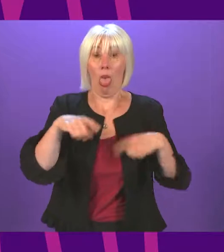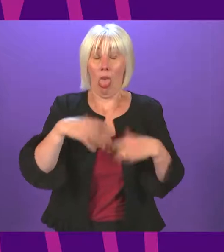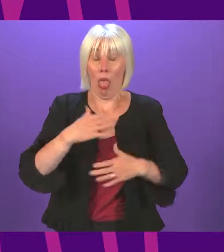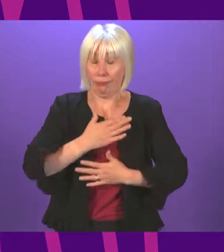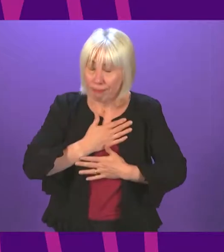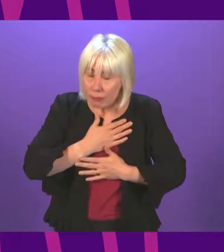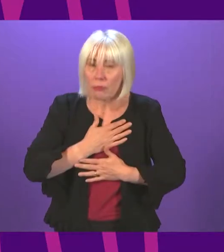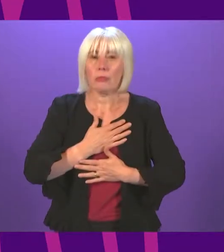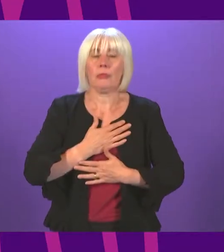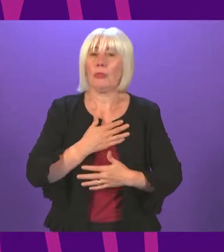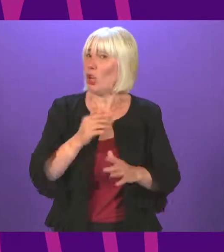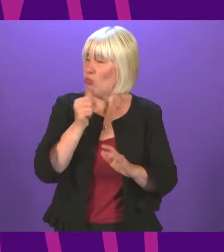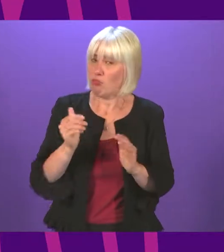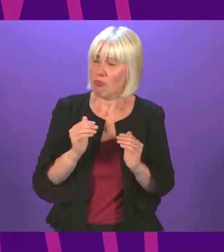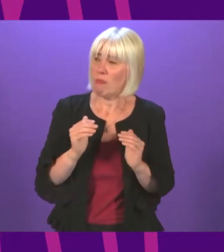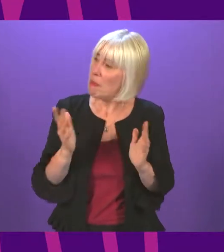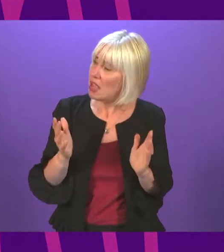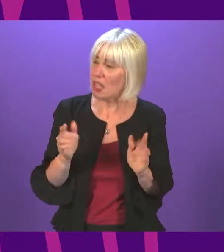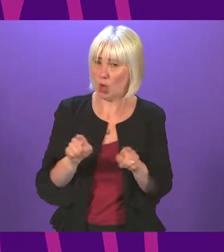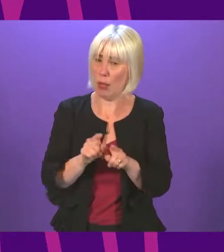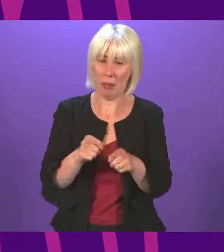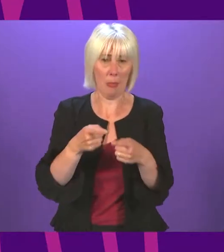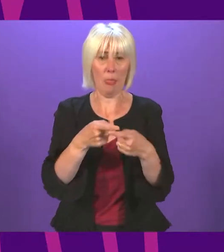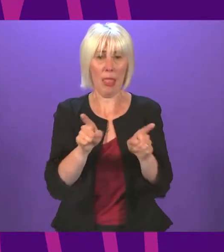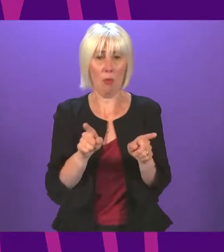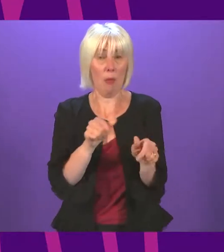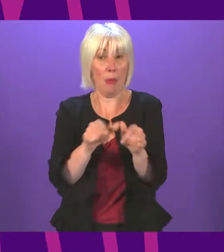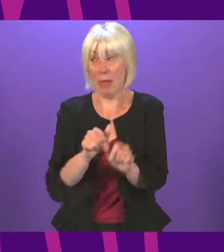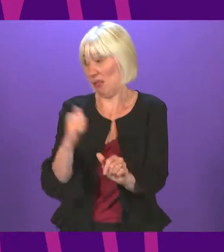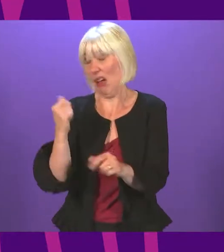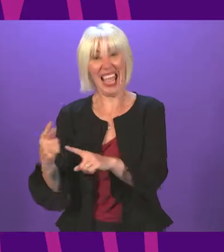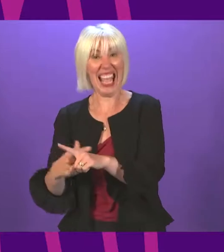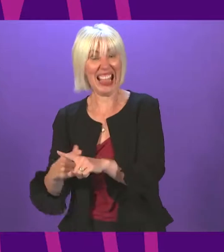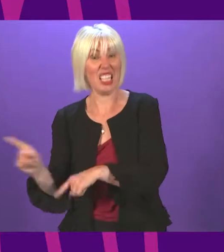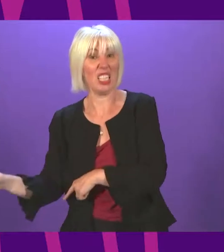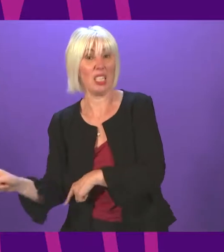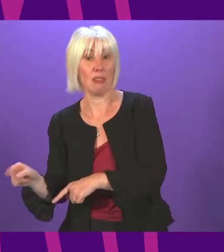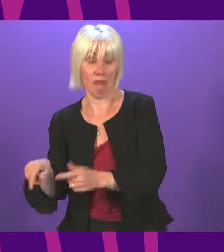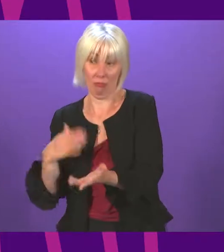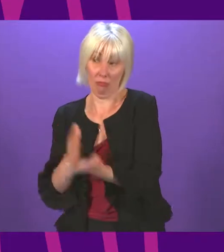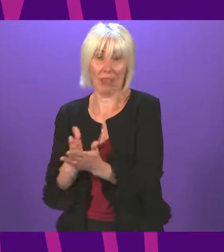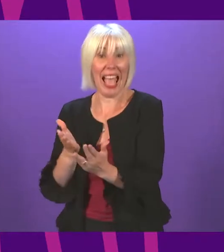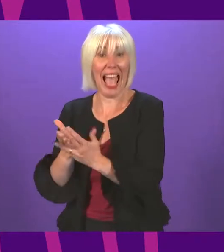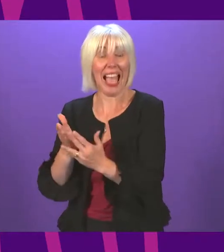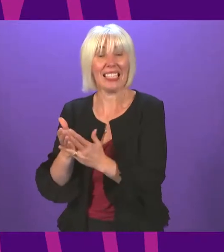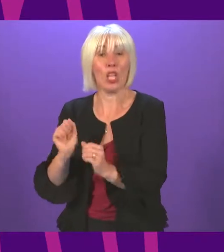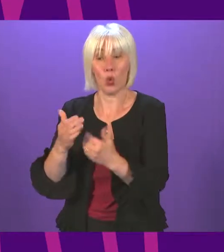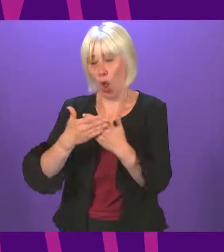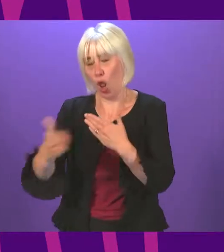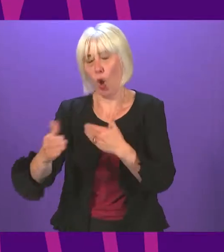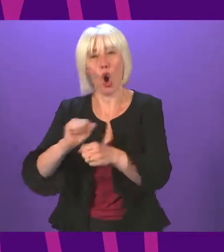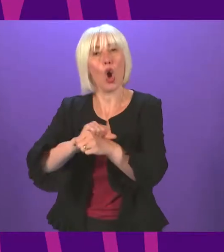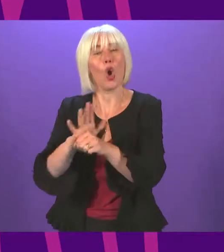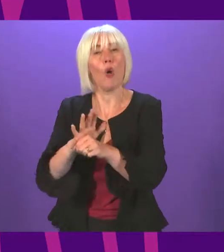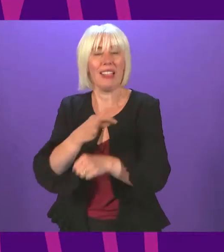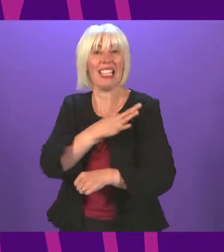is not unduly fair to say that they would be better off in England, where they would have at least access to the long COVID clinics. And as